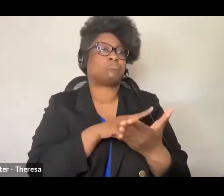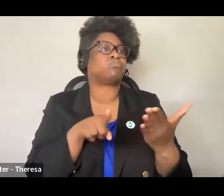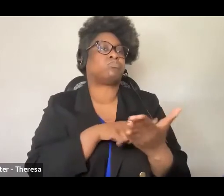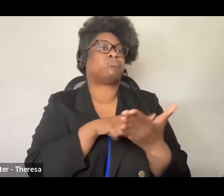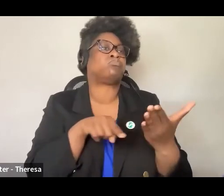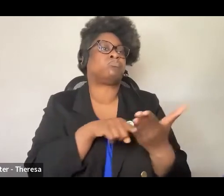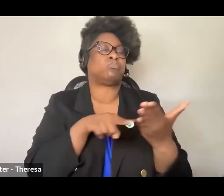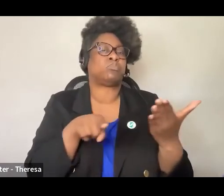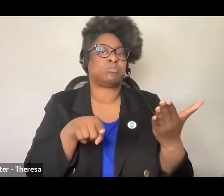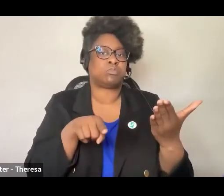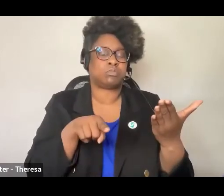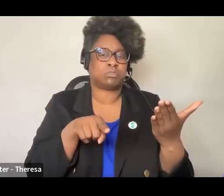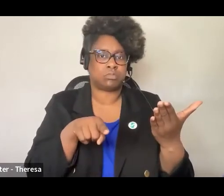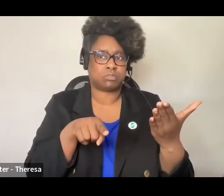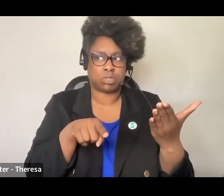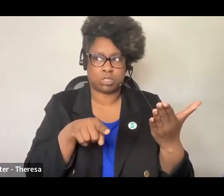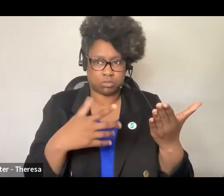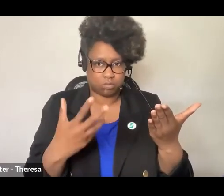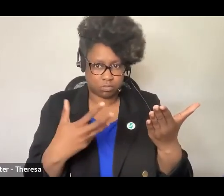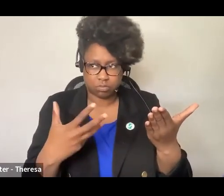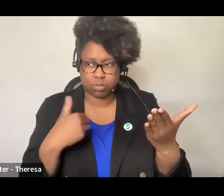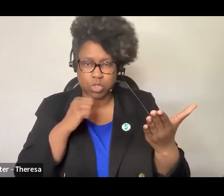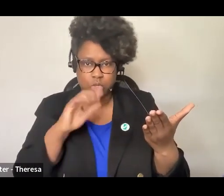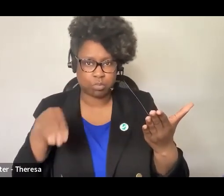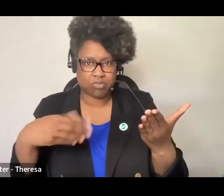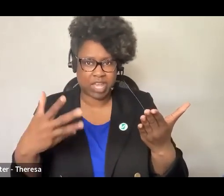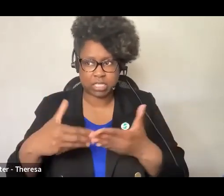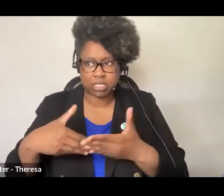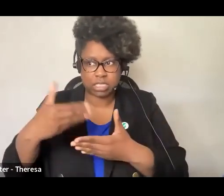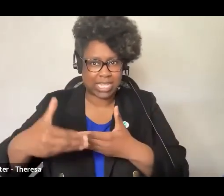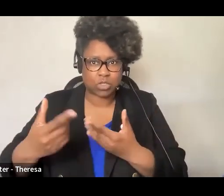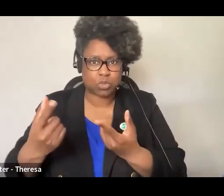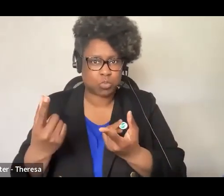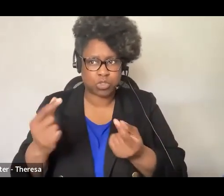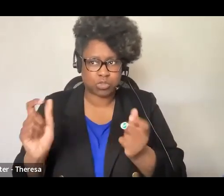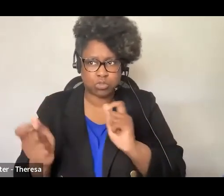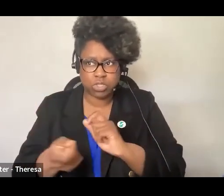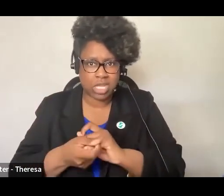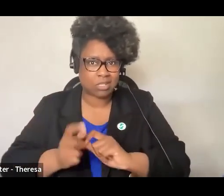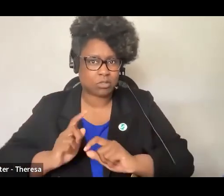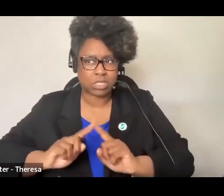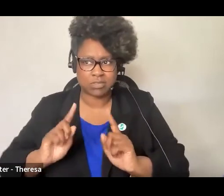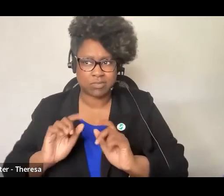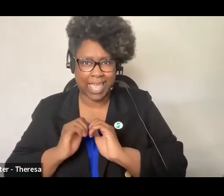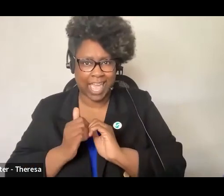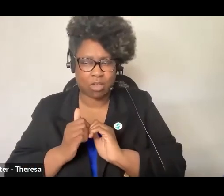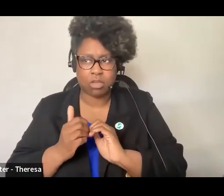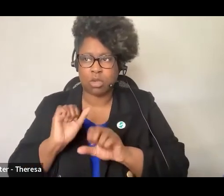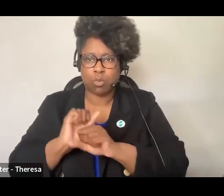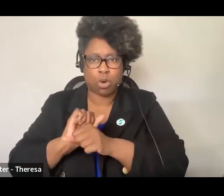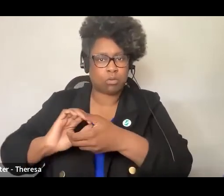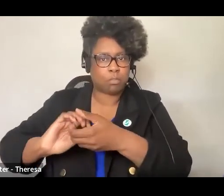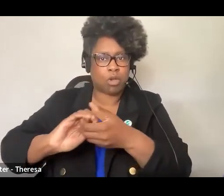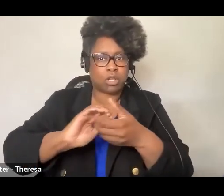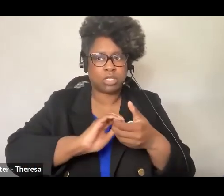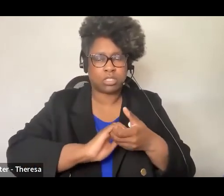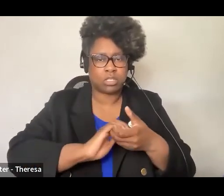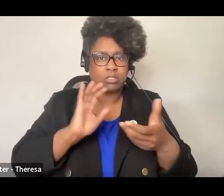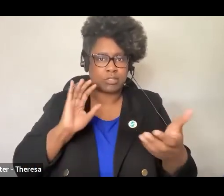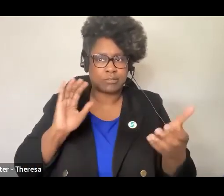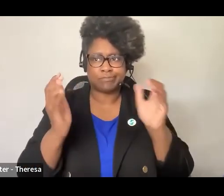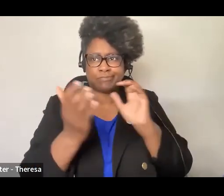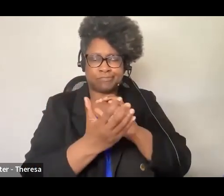don't then provide some next steps on what might be different, how might we move with, work with partners in creating a different reality or